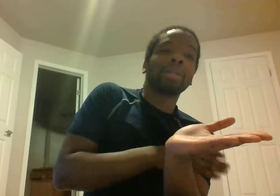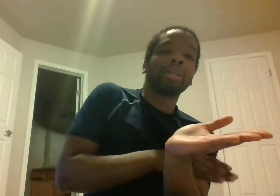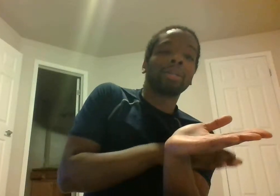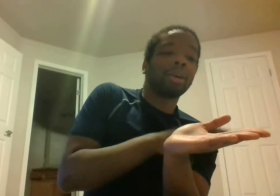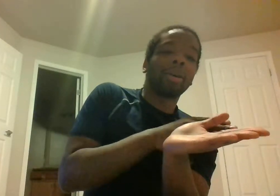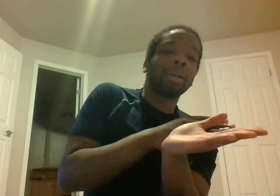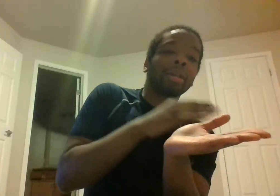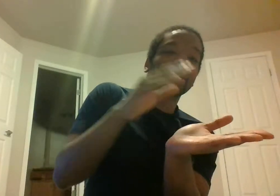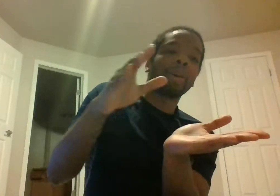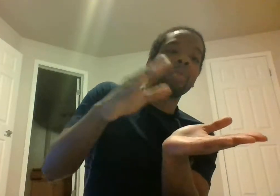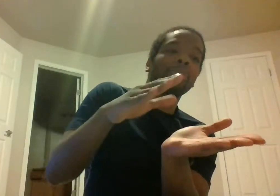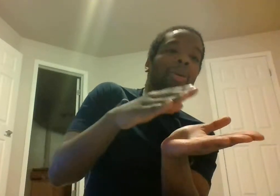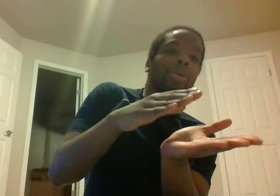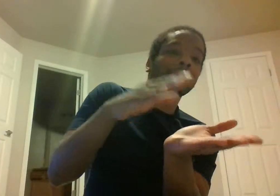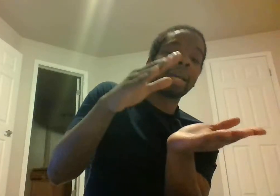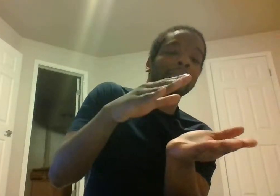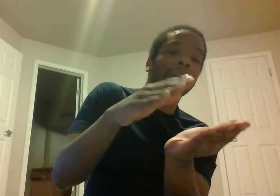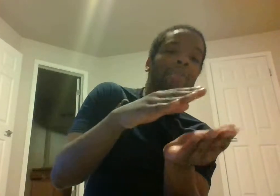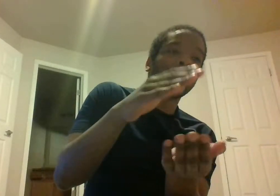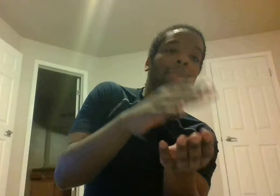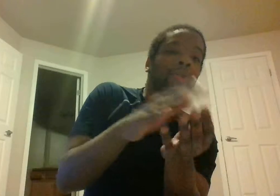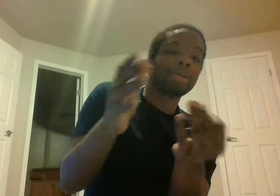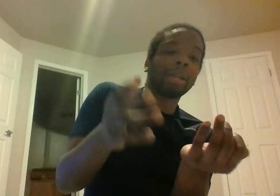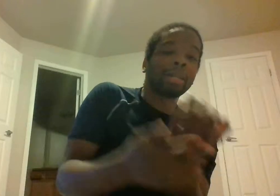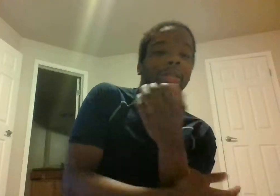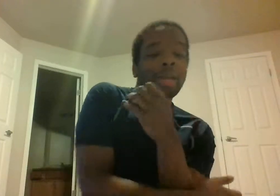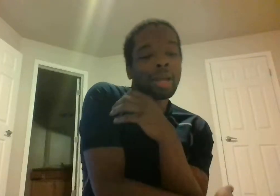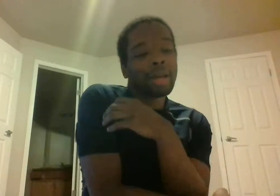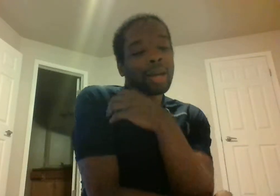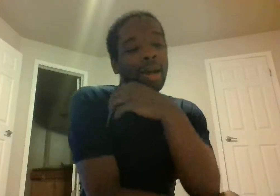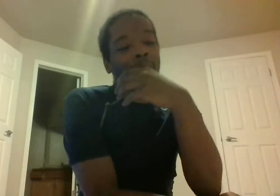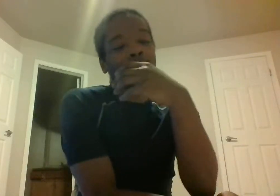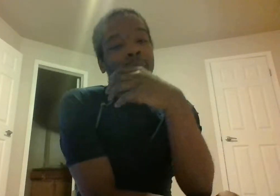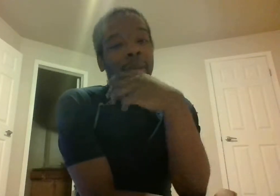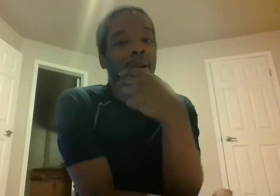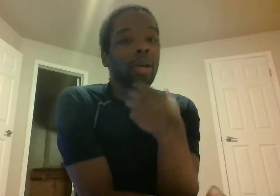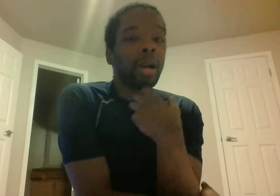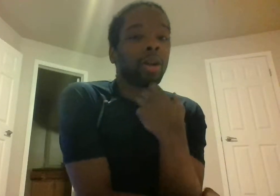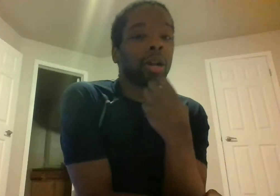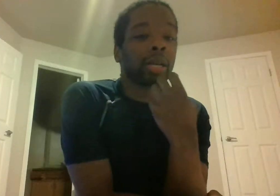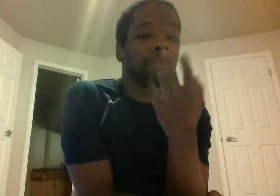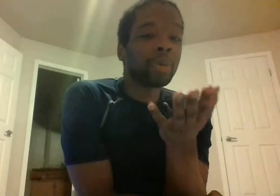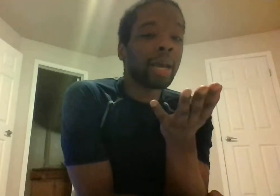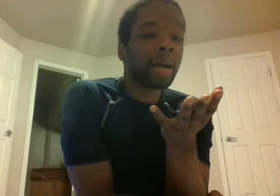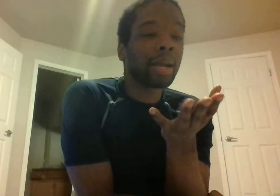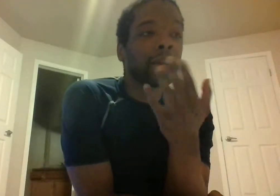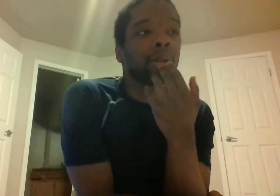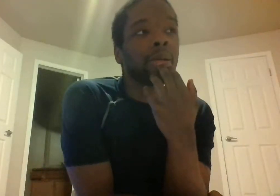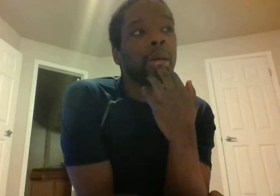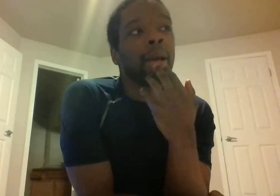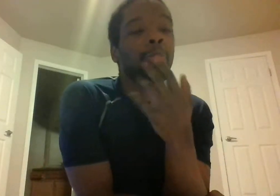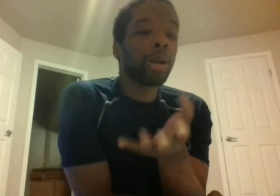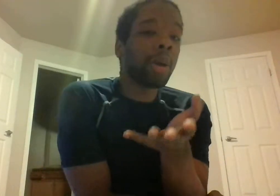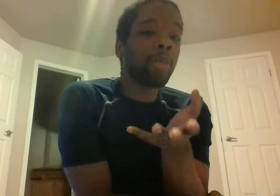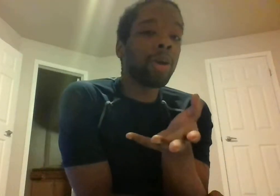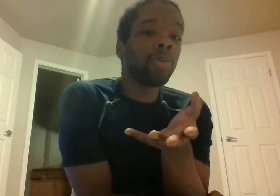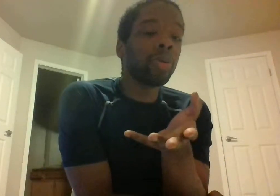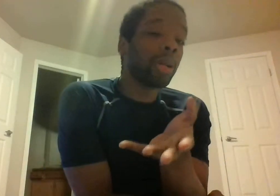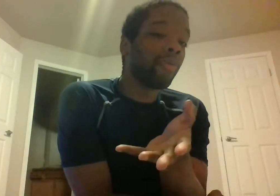is all the other stuff and the metal is that stuff in the bottom sludge now in order to keep your tank clean it depending on how many people you're living